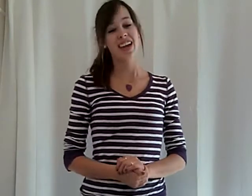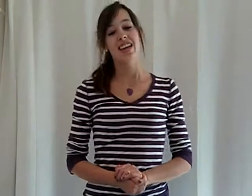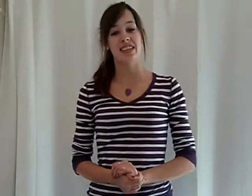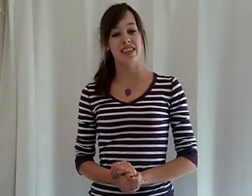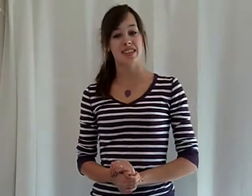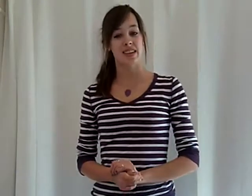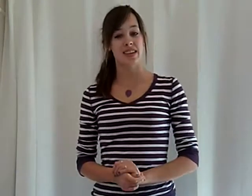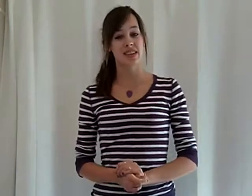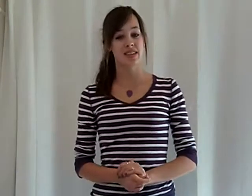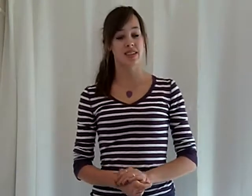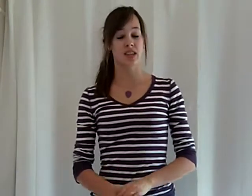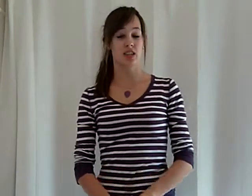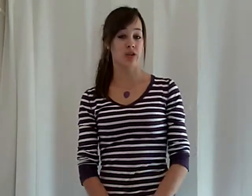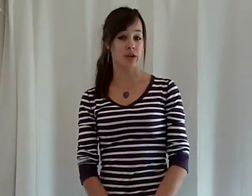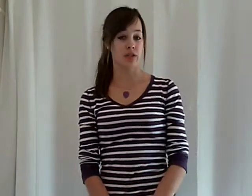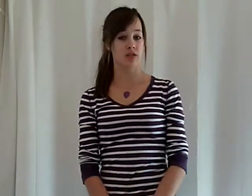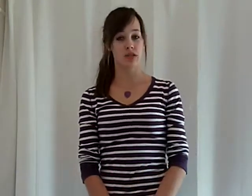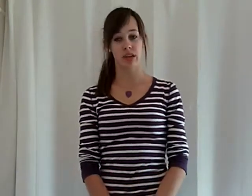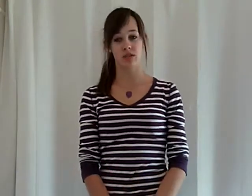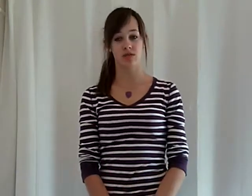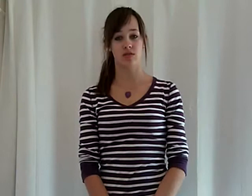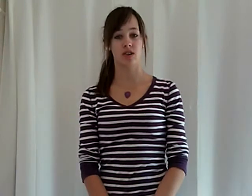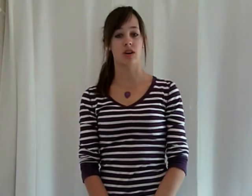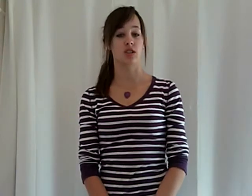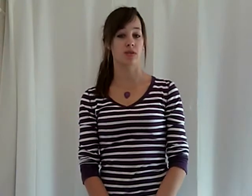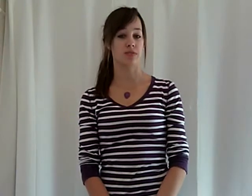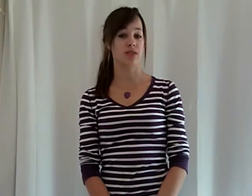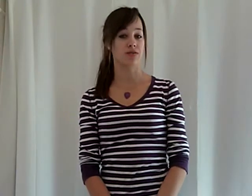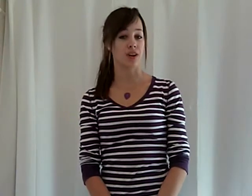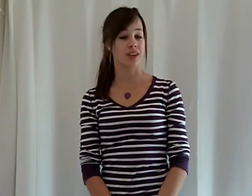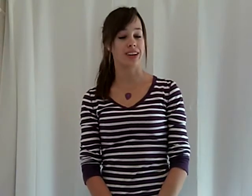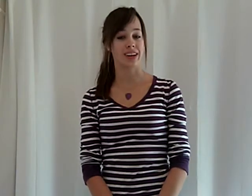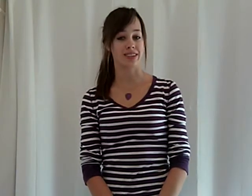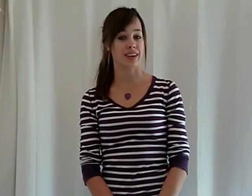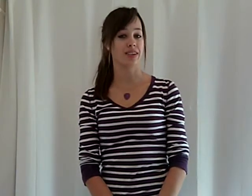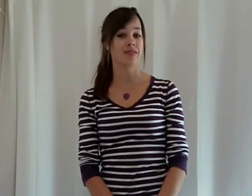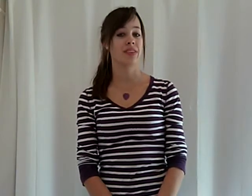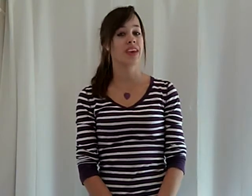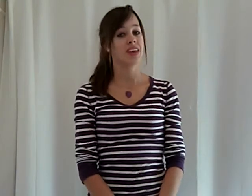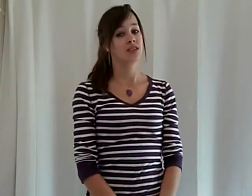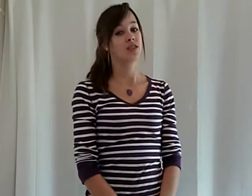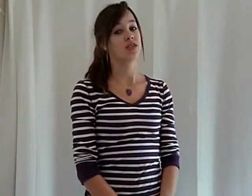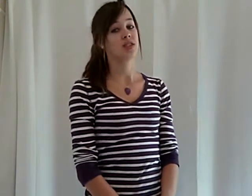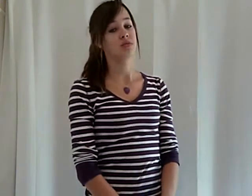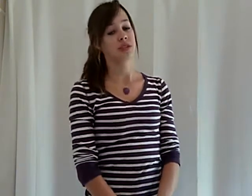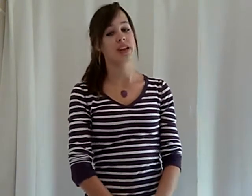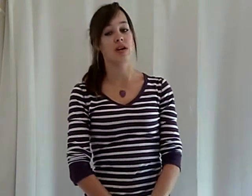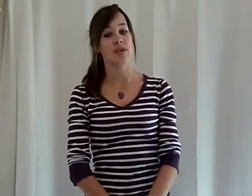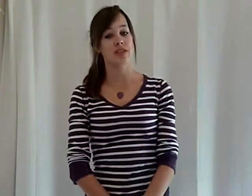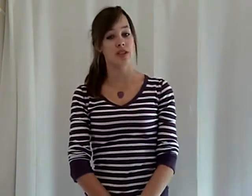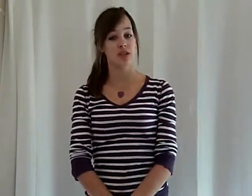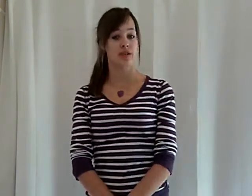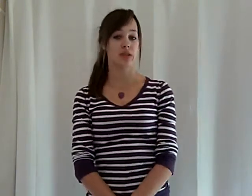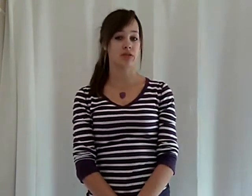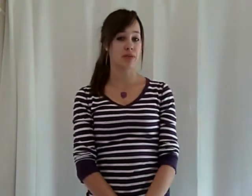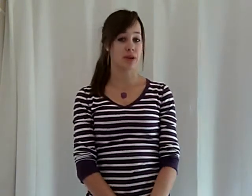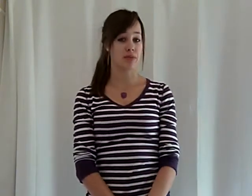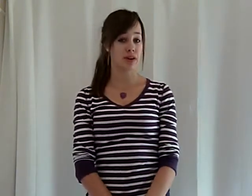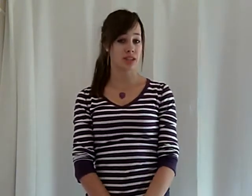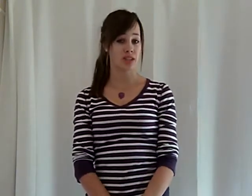Hi! This is the tutorial to Taylor Swift's song, Jump, Thin, Fall, and ASL. So this is more like all my other tutorials where I play a part of the